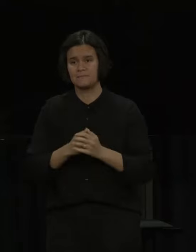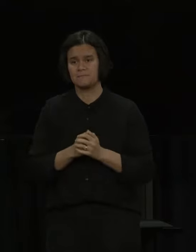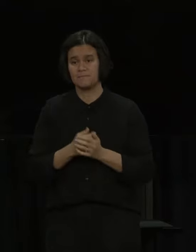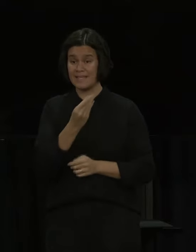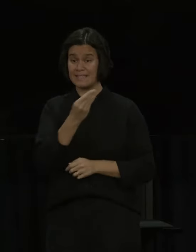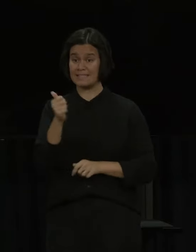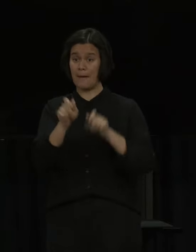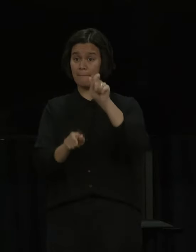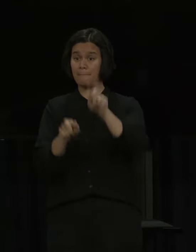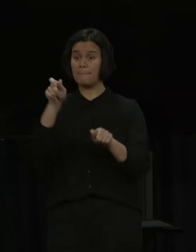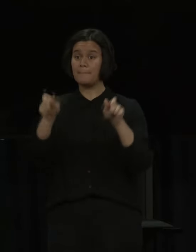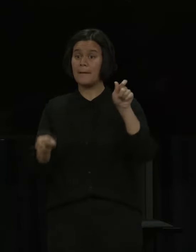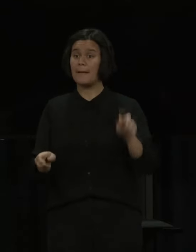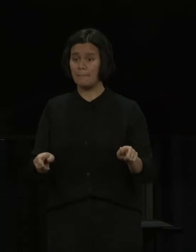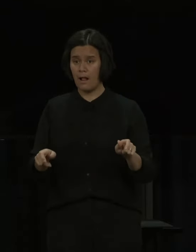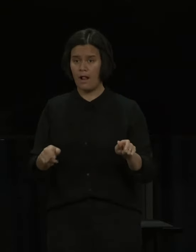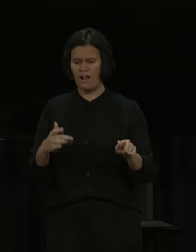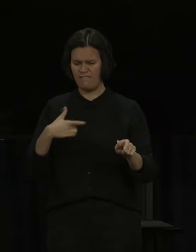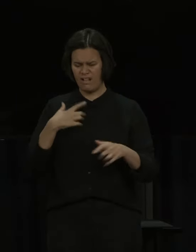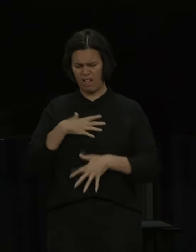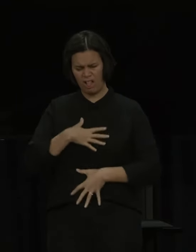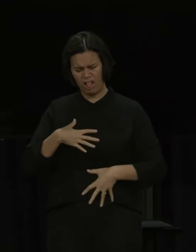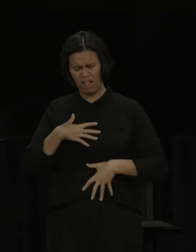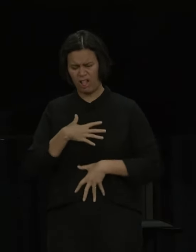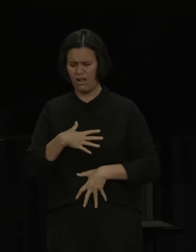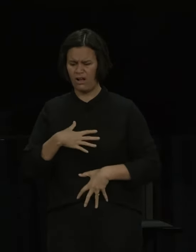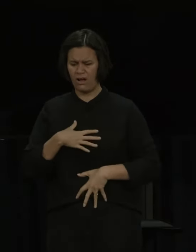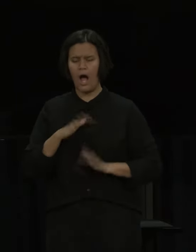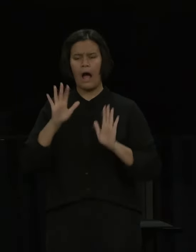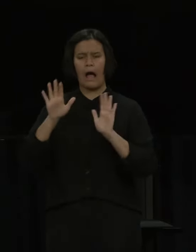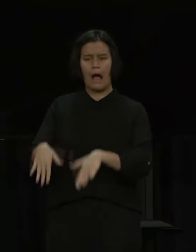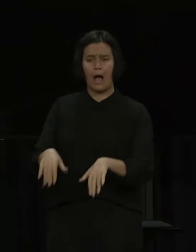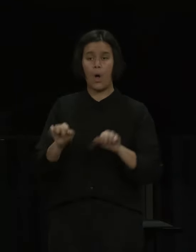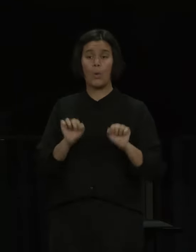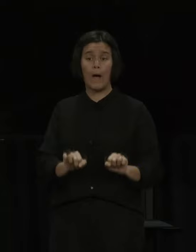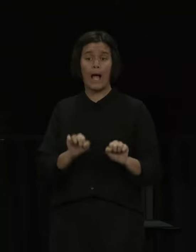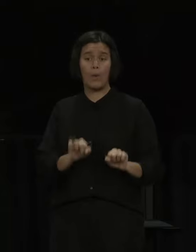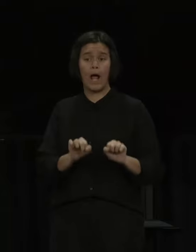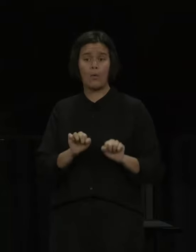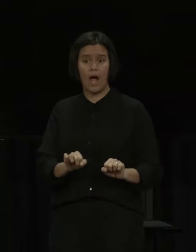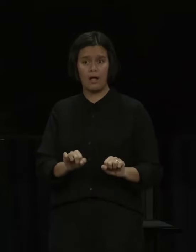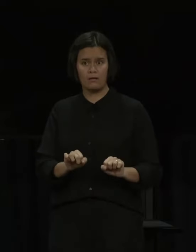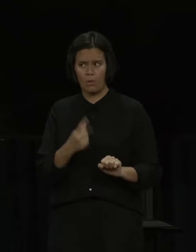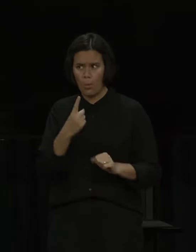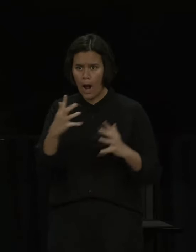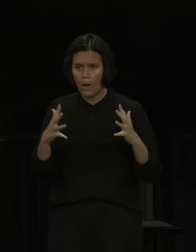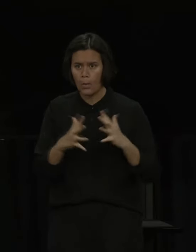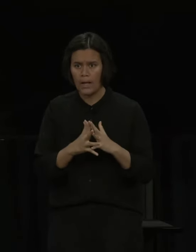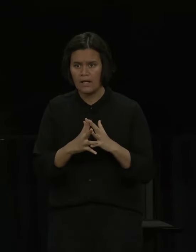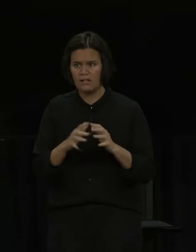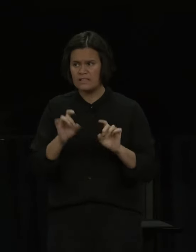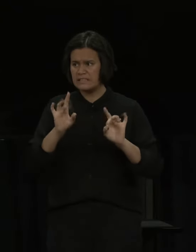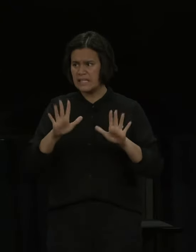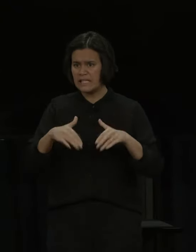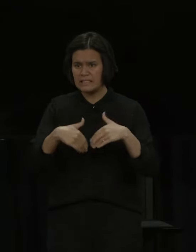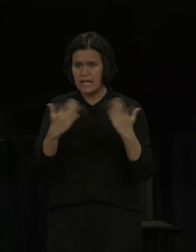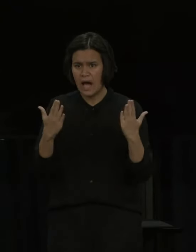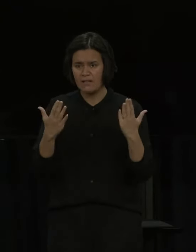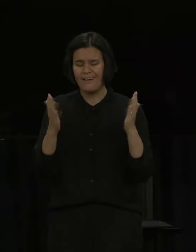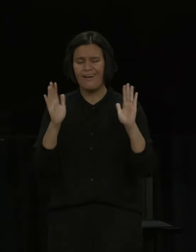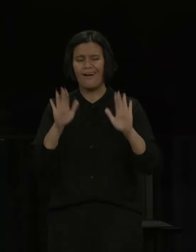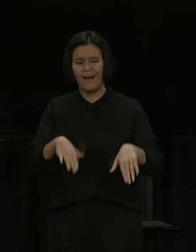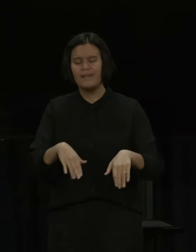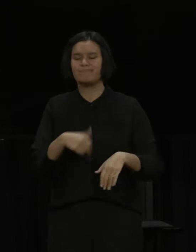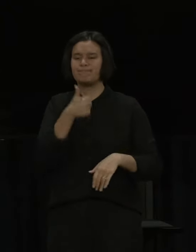ten days before they have been tested. So it's just a reminder, please get tested straight away and just remain isolated until you've had that